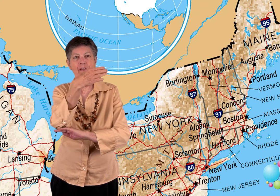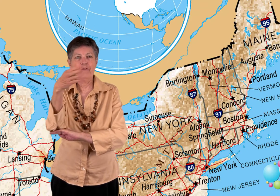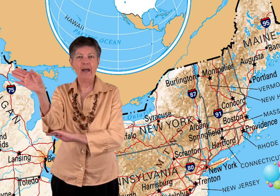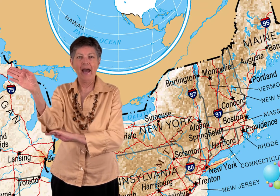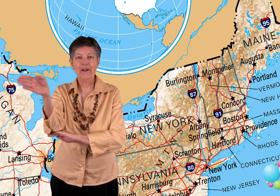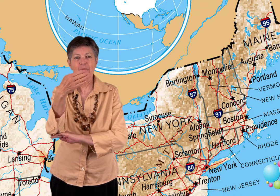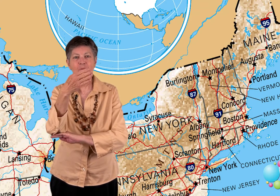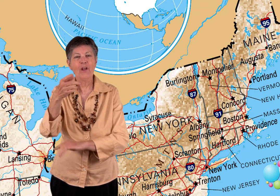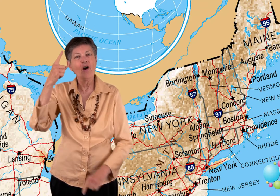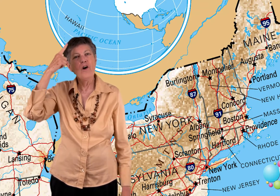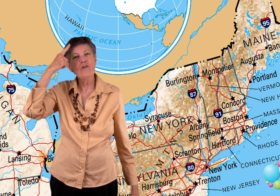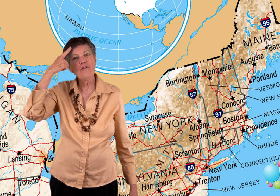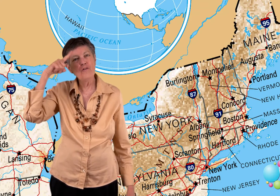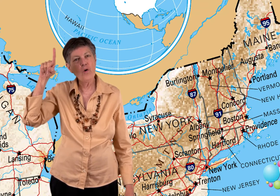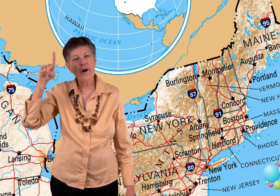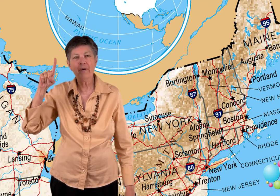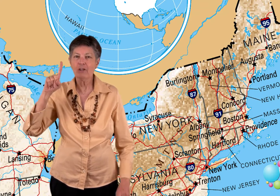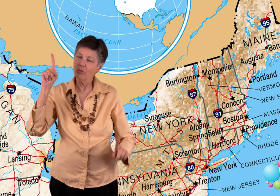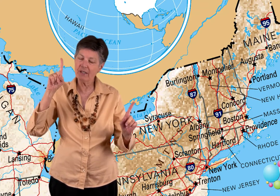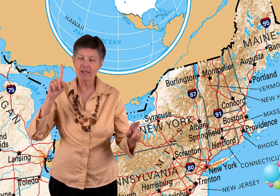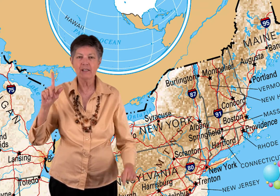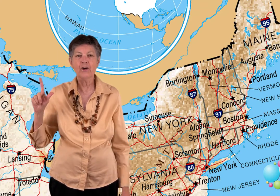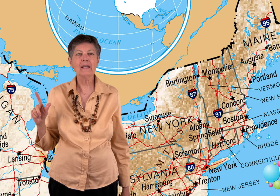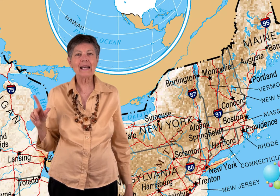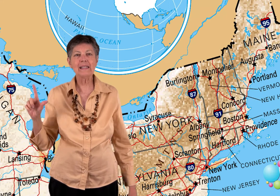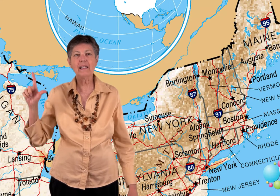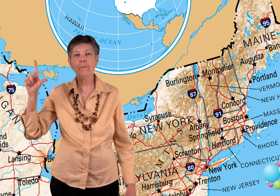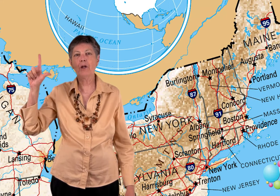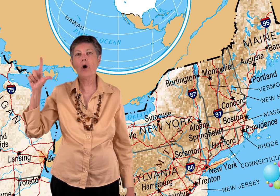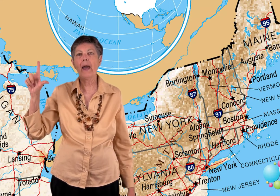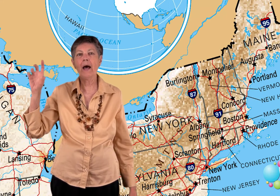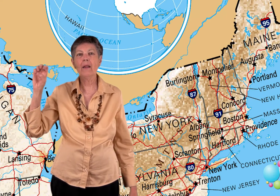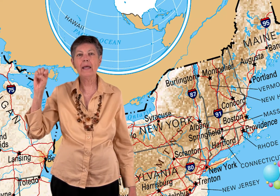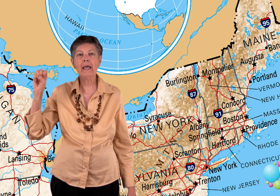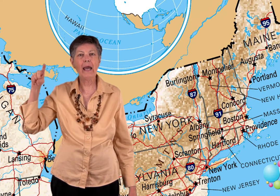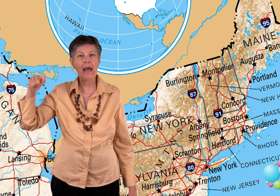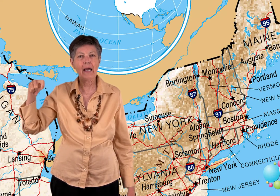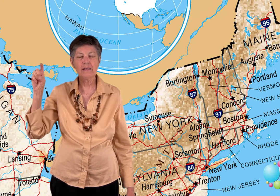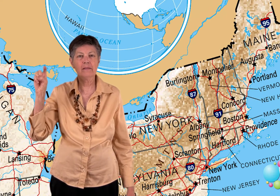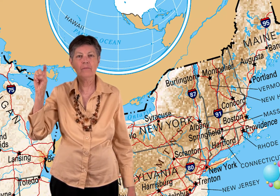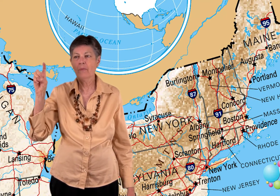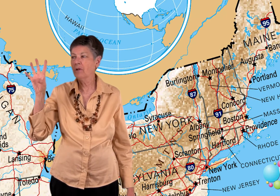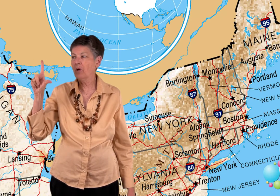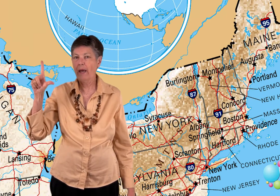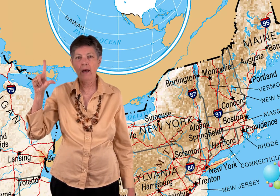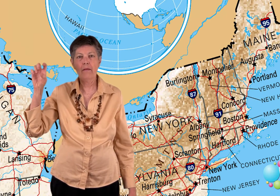that flag. Four, we've got two more cities here. Lexington, I'm going to go L-E-X, so L